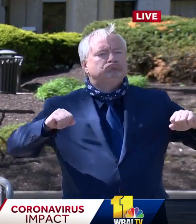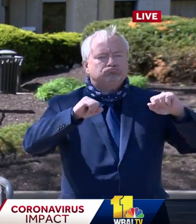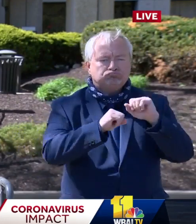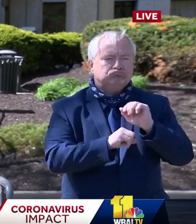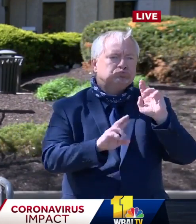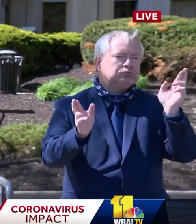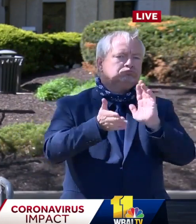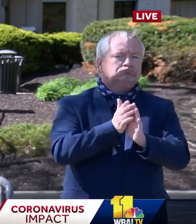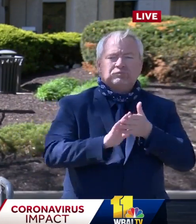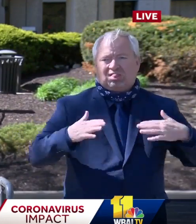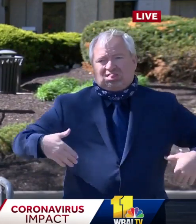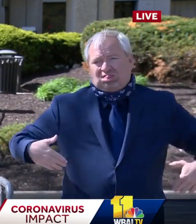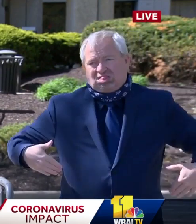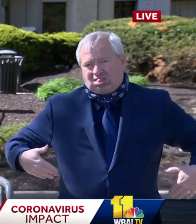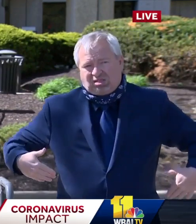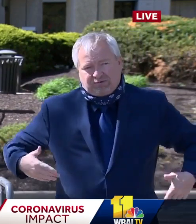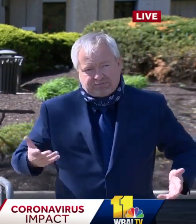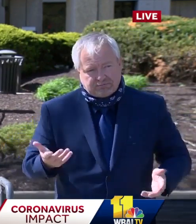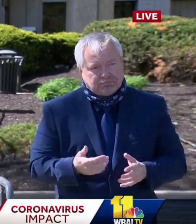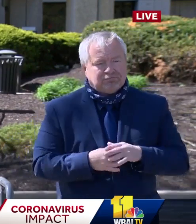go. Last question, please.